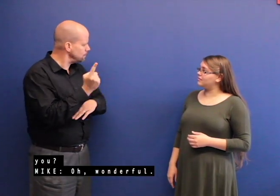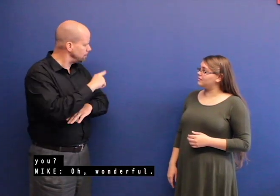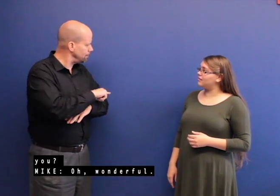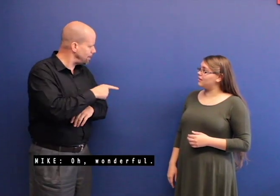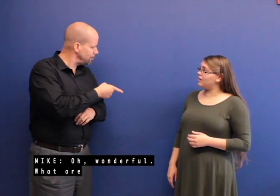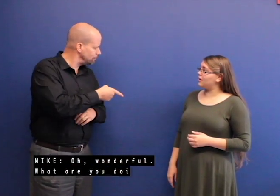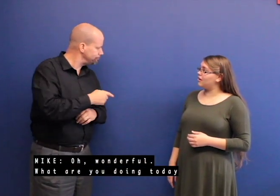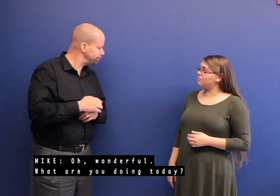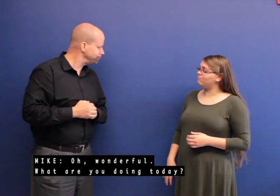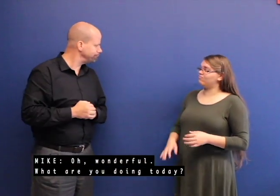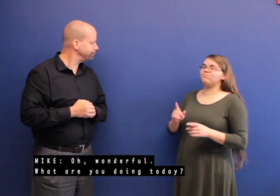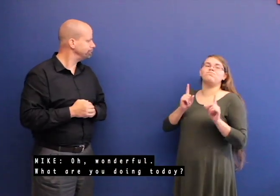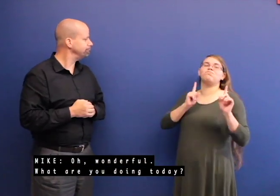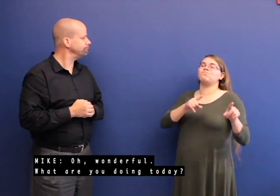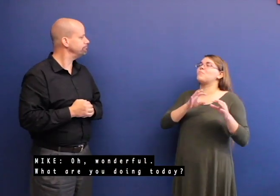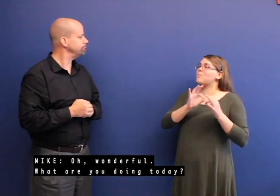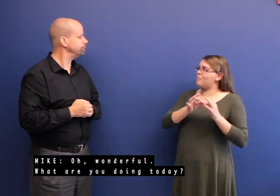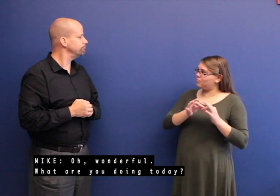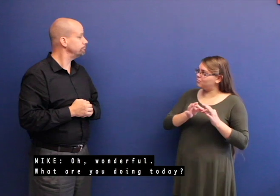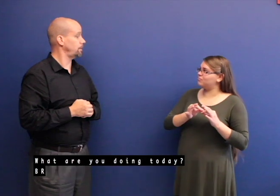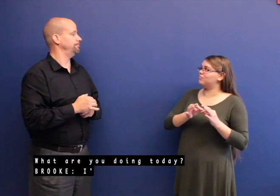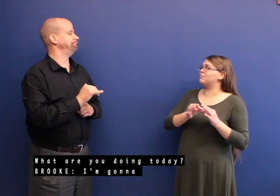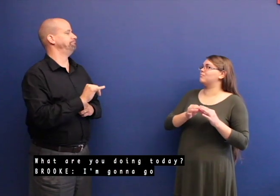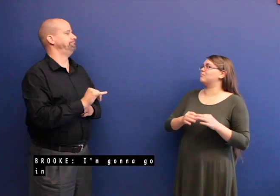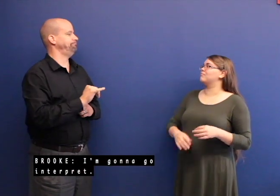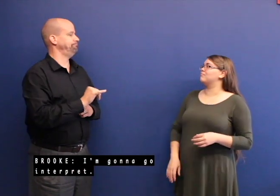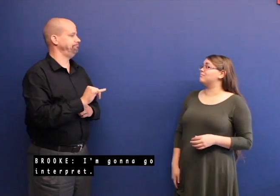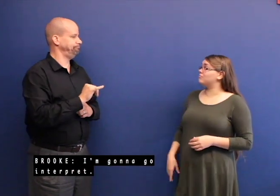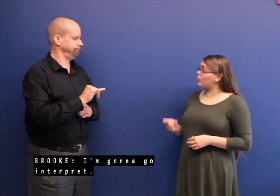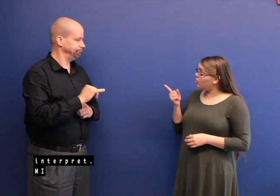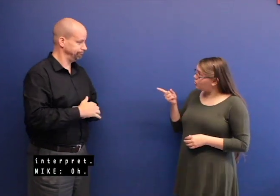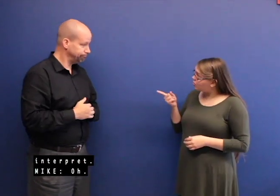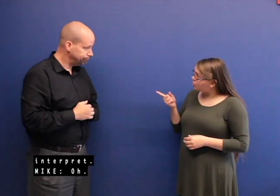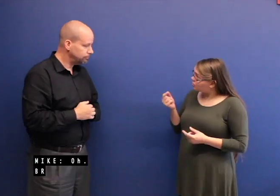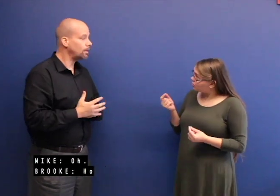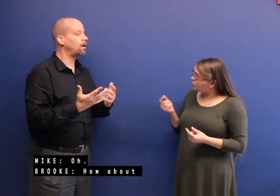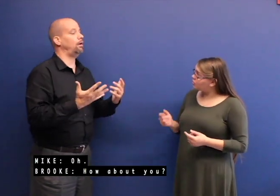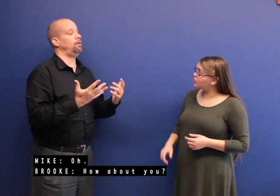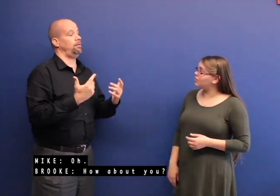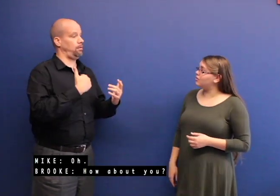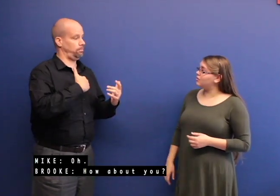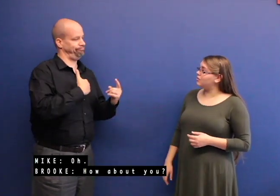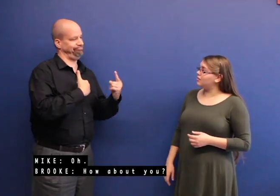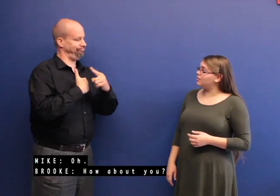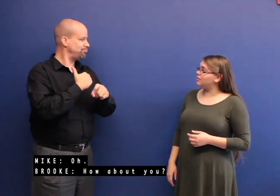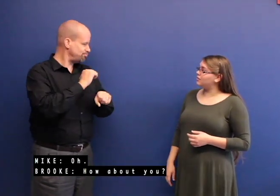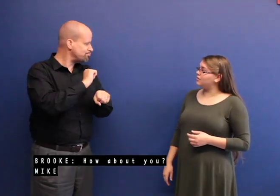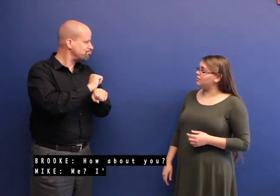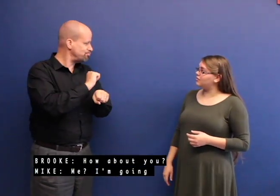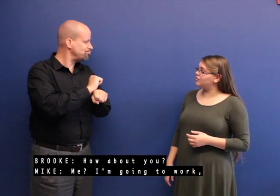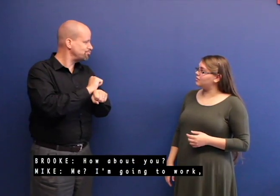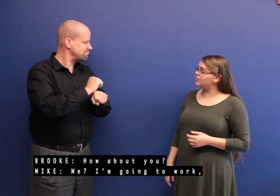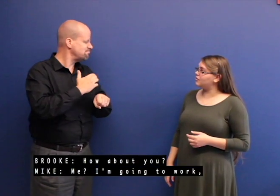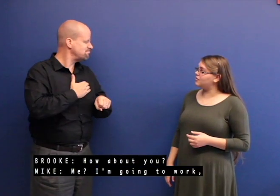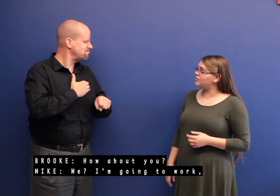What are you doing today? I'm going to go interpret. How about you? Me? I'm going to work.